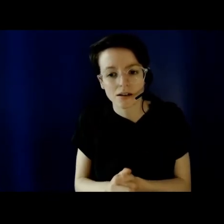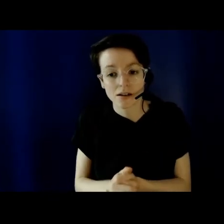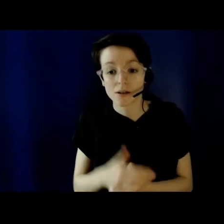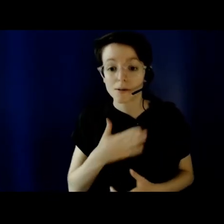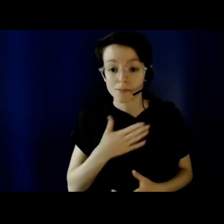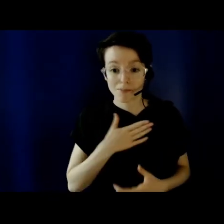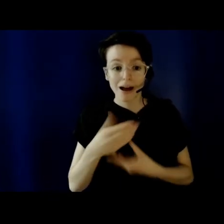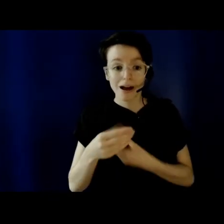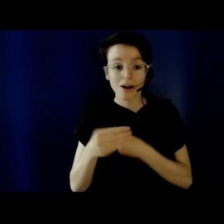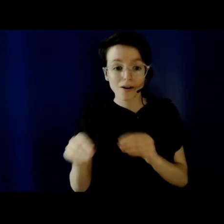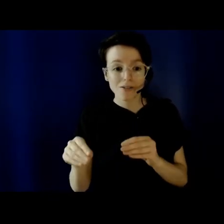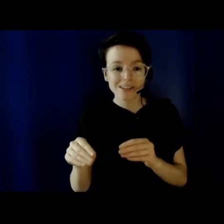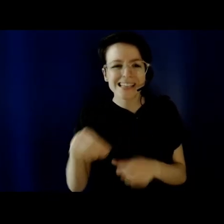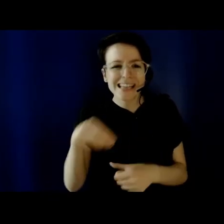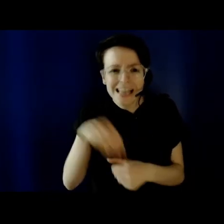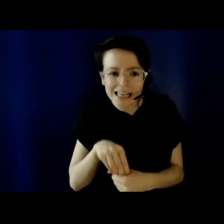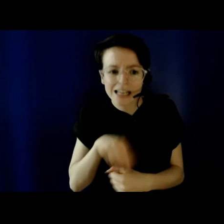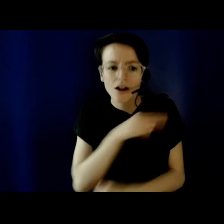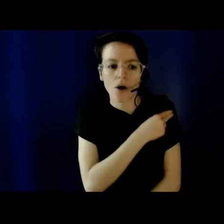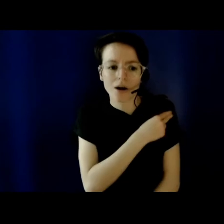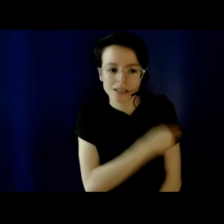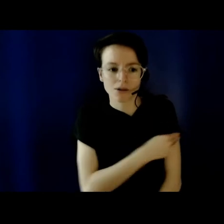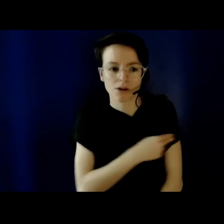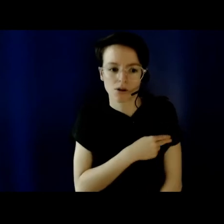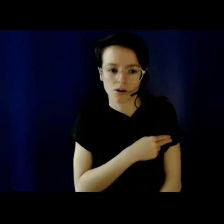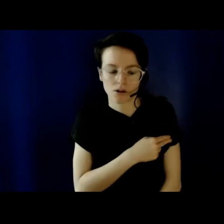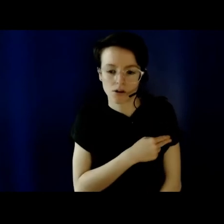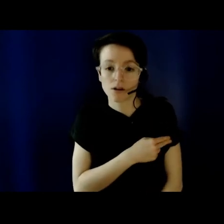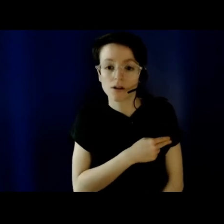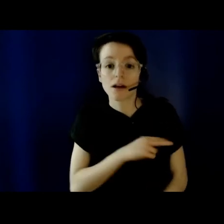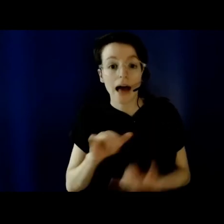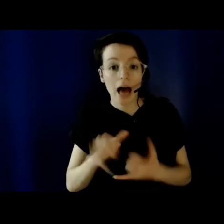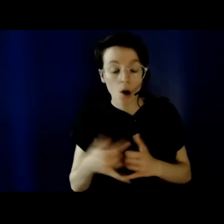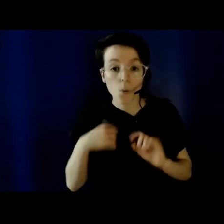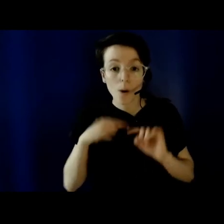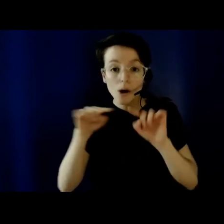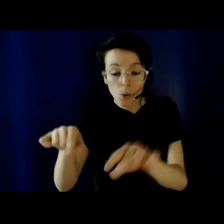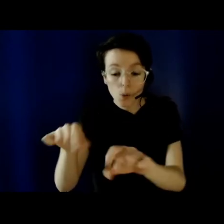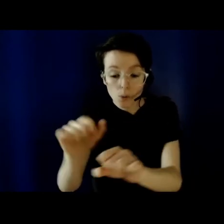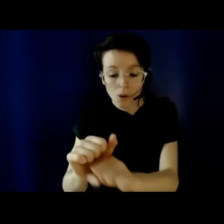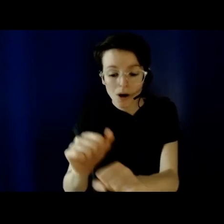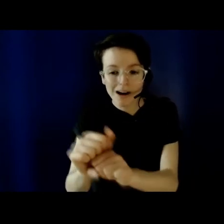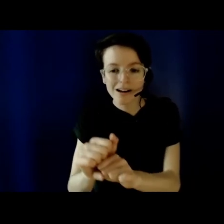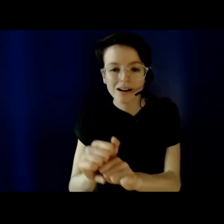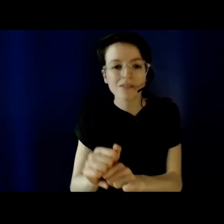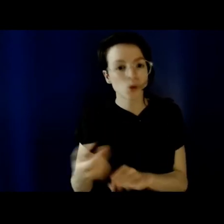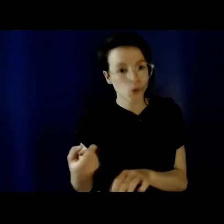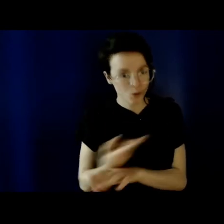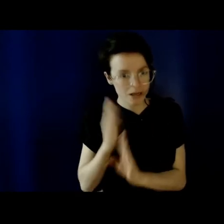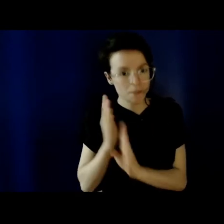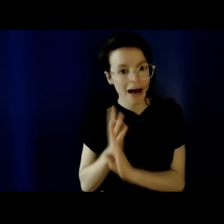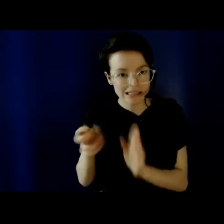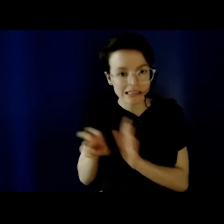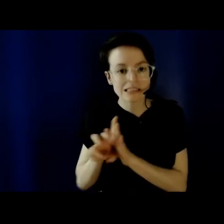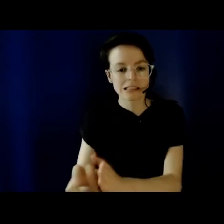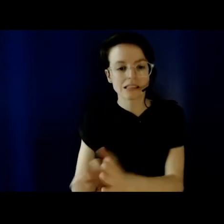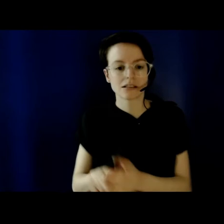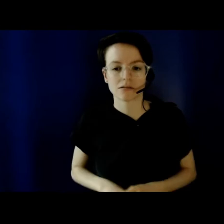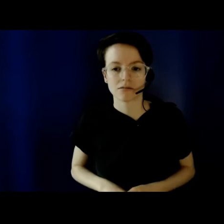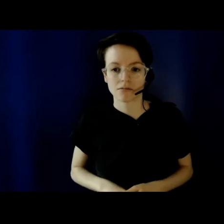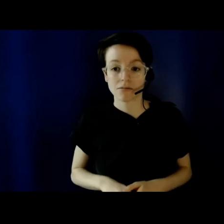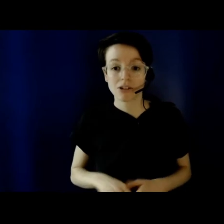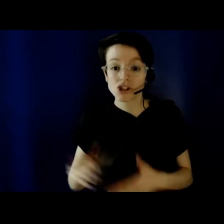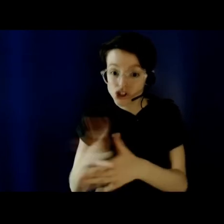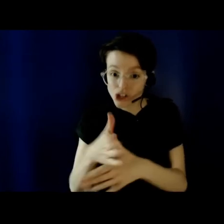example, my in a hospital. To get there, I have to use public transit. It's a shared office space, and when we're all there, it's extremely crowded.